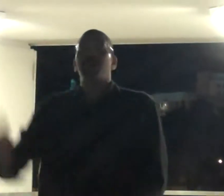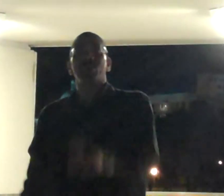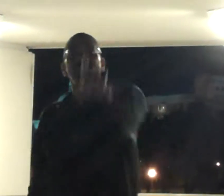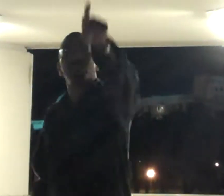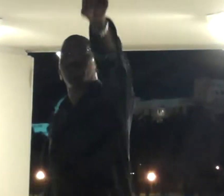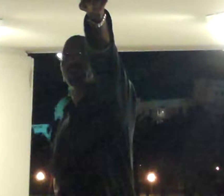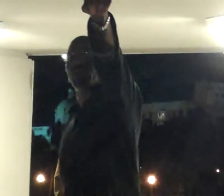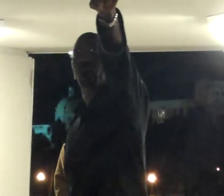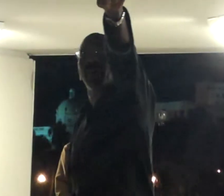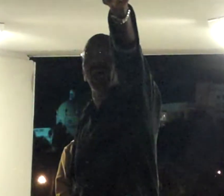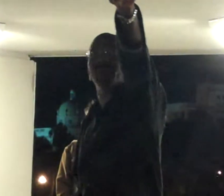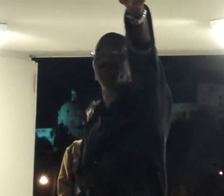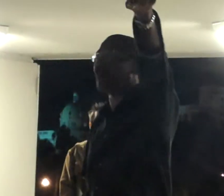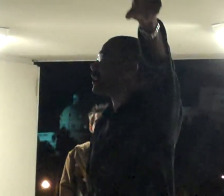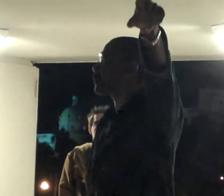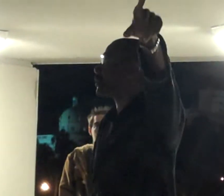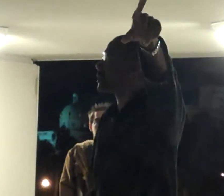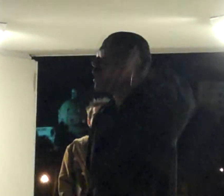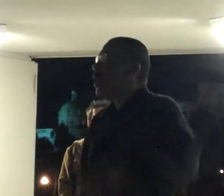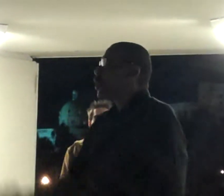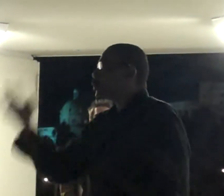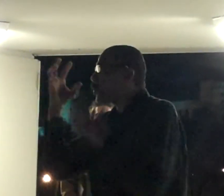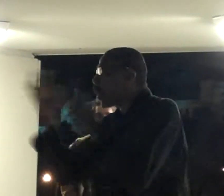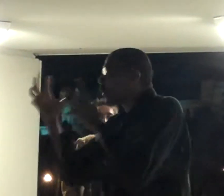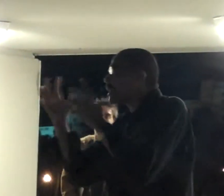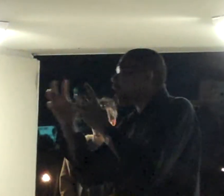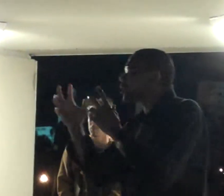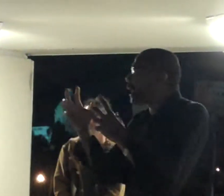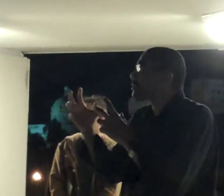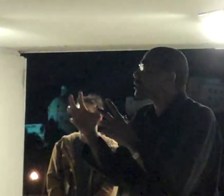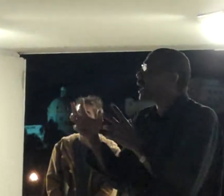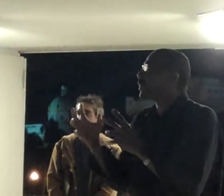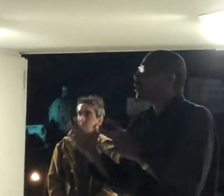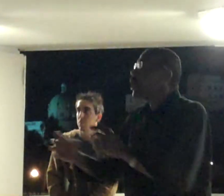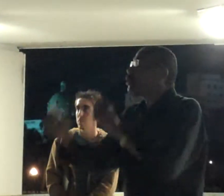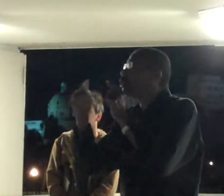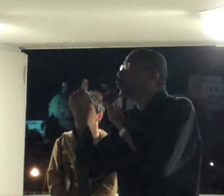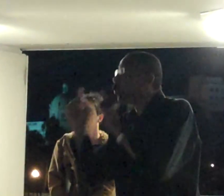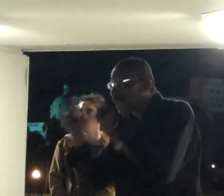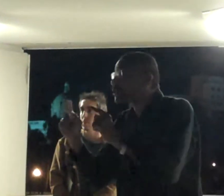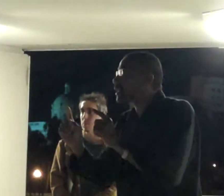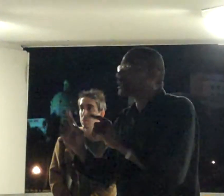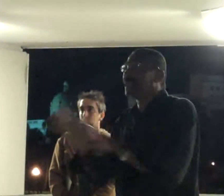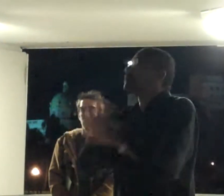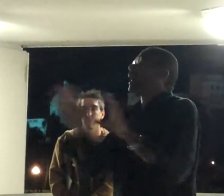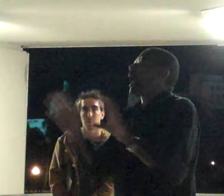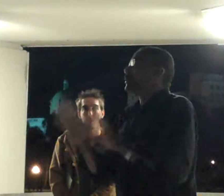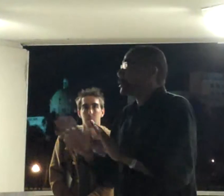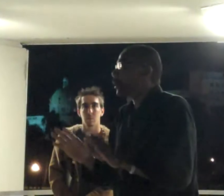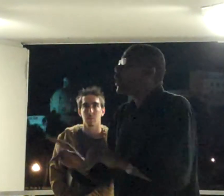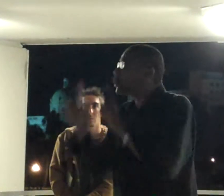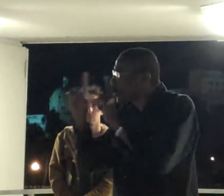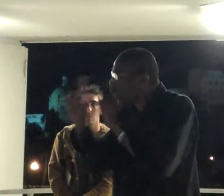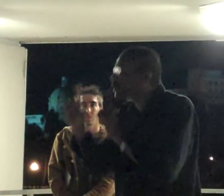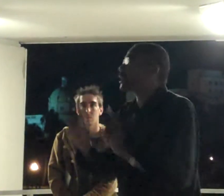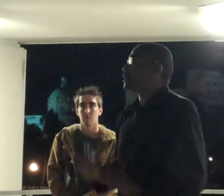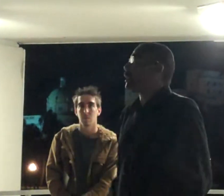person, a sense of determination from this person. You bring all that together. You will succeed. It's not optional. You will succeed.